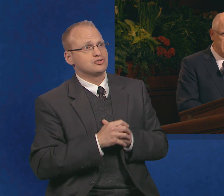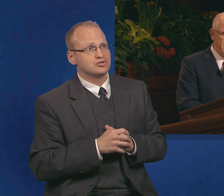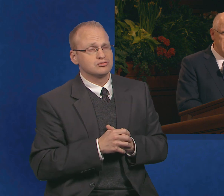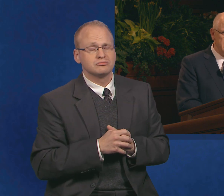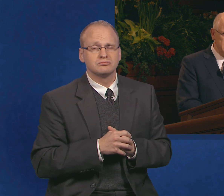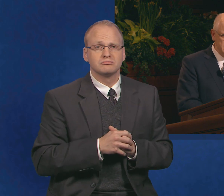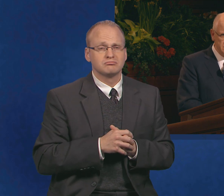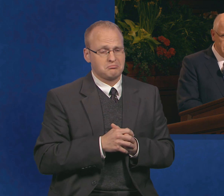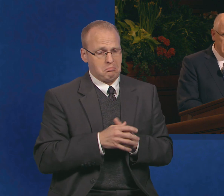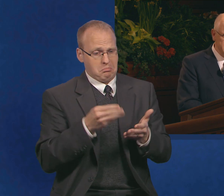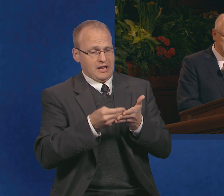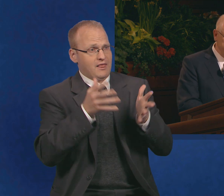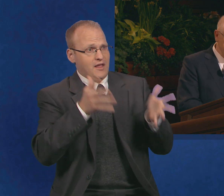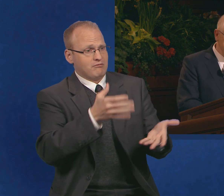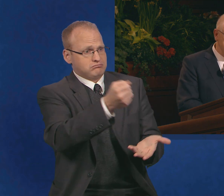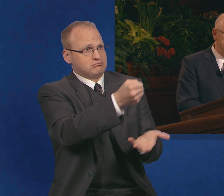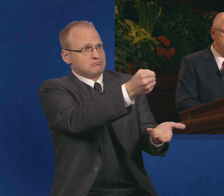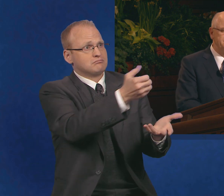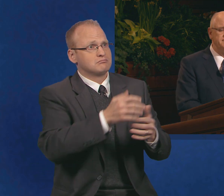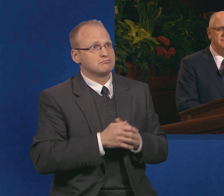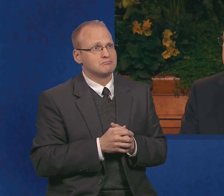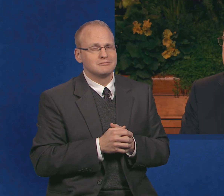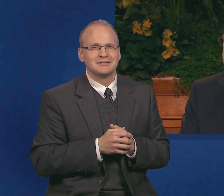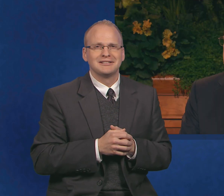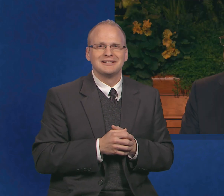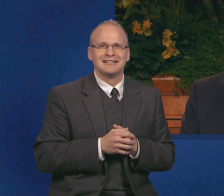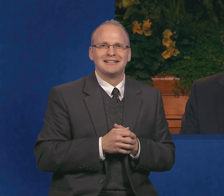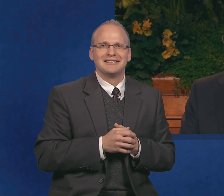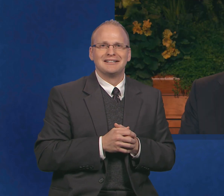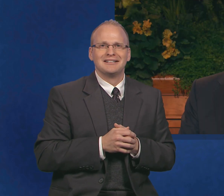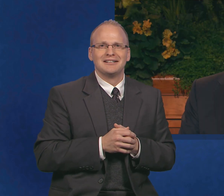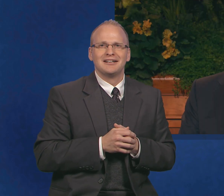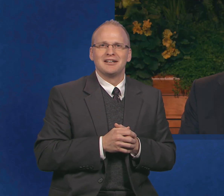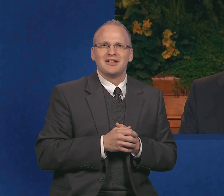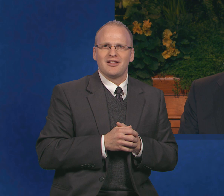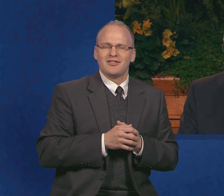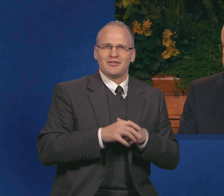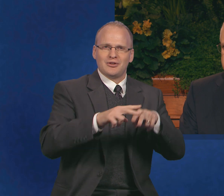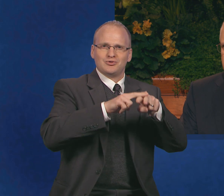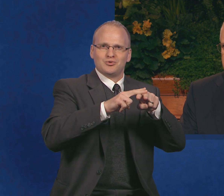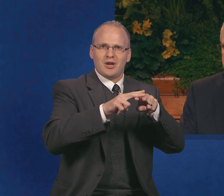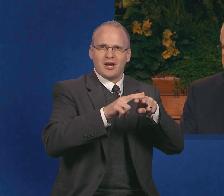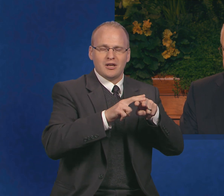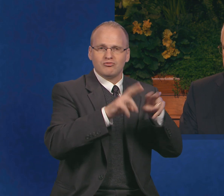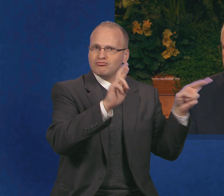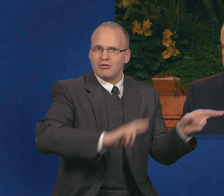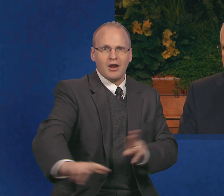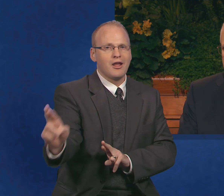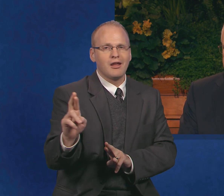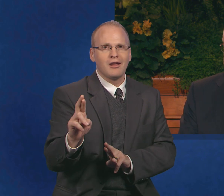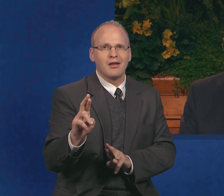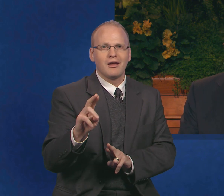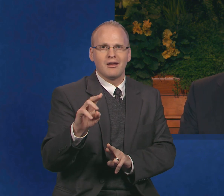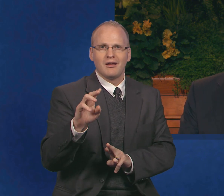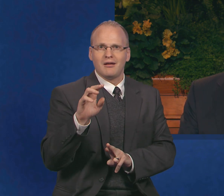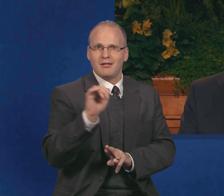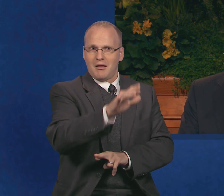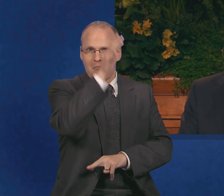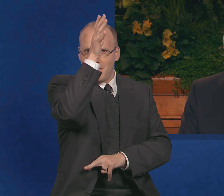and this was the balance of the funds. The train whistled, and Mr. Hoard turned to go,